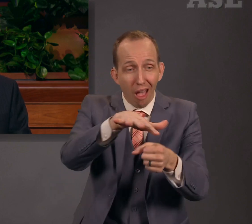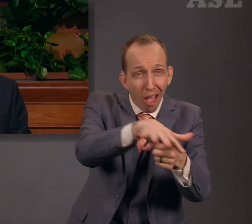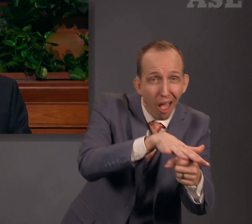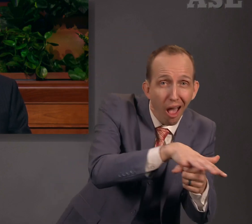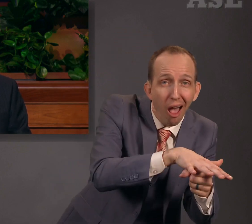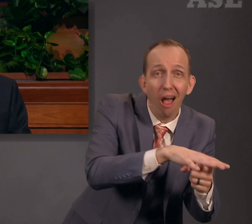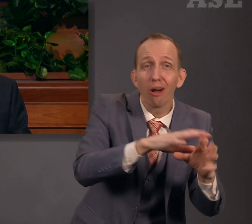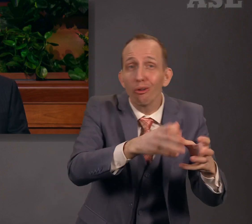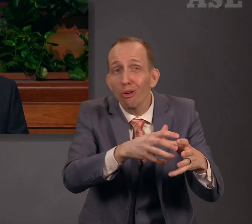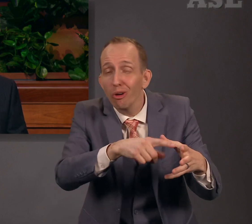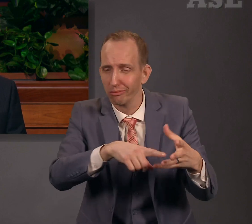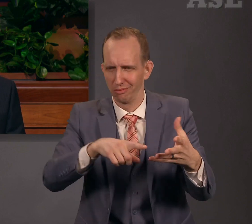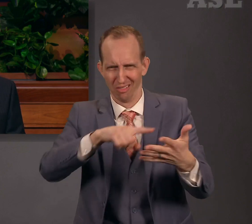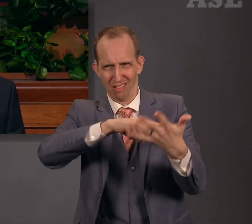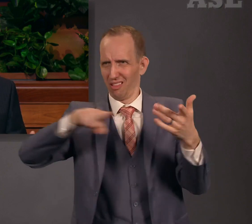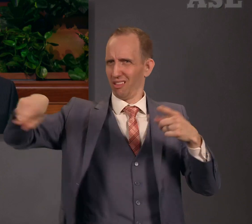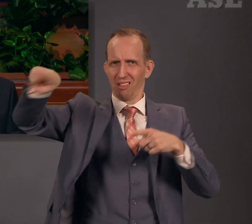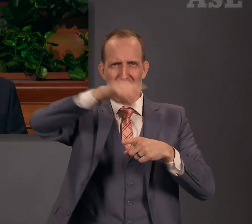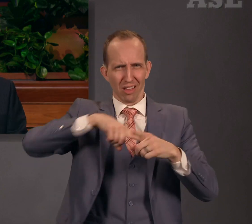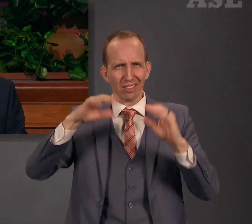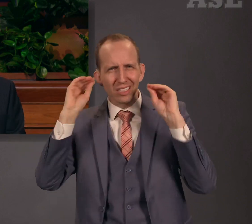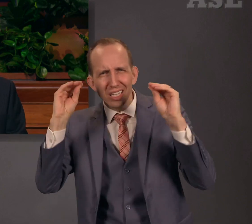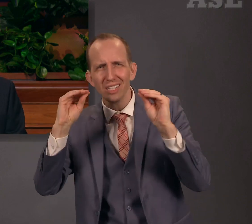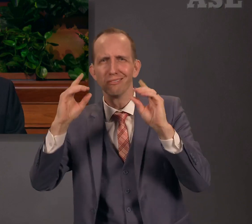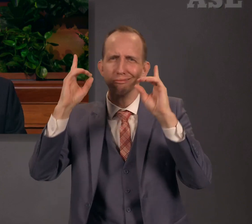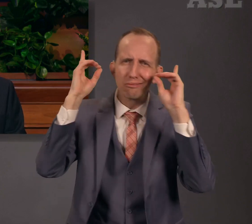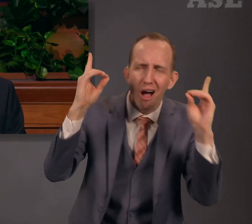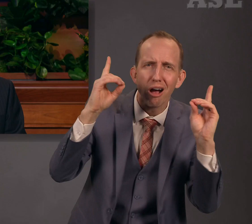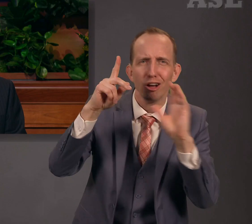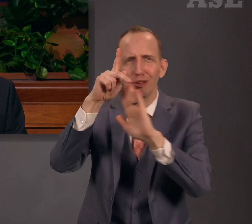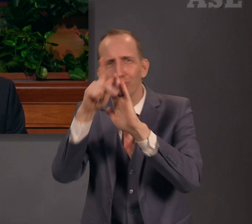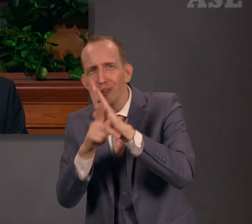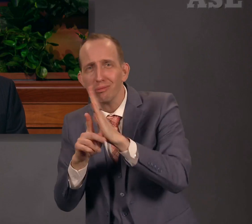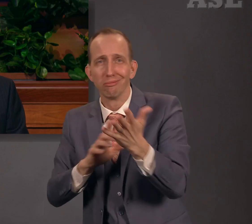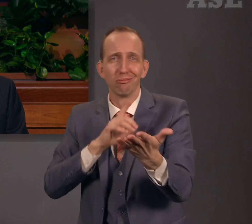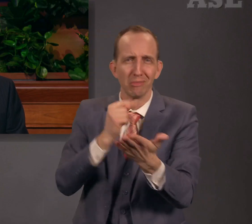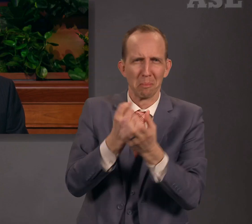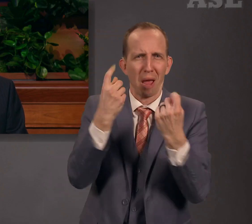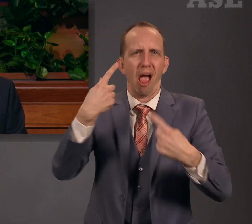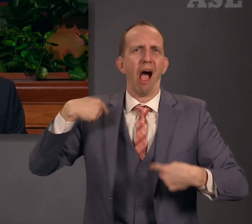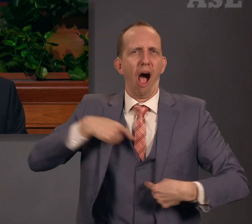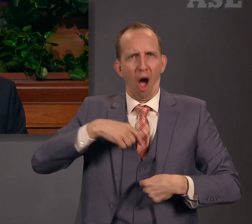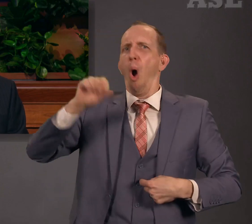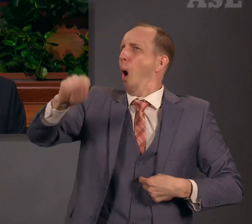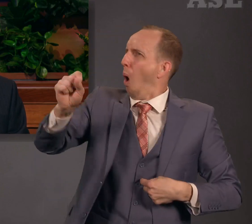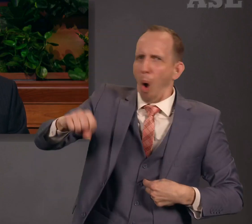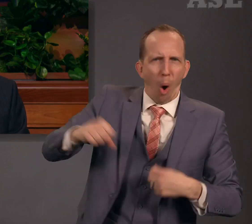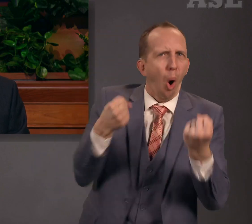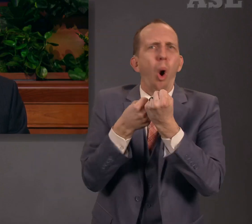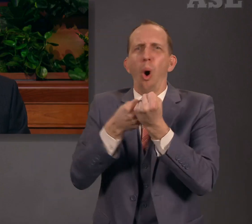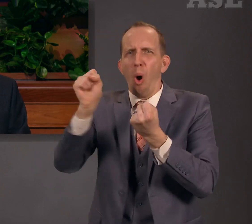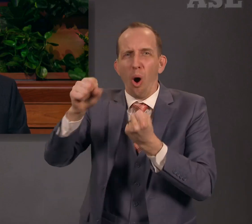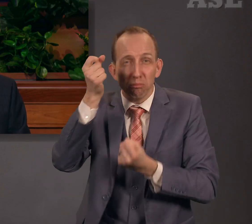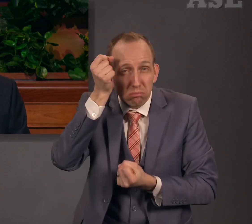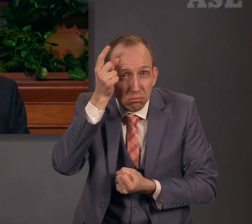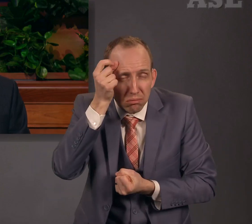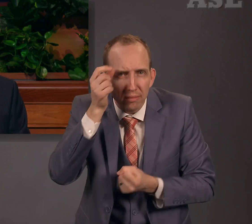proclaimed repeatedly from this pulpit in the conference center and in local congregations around the world,